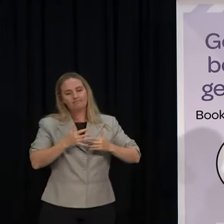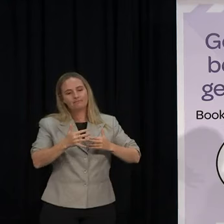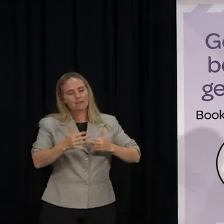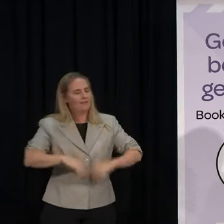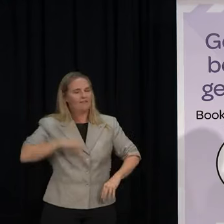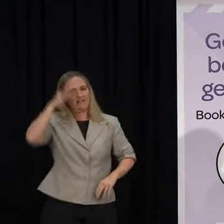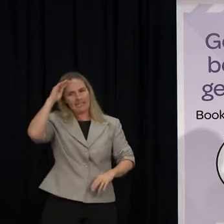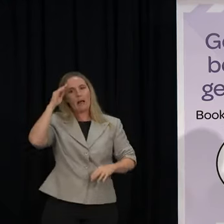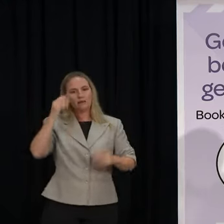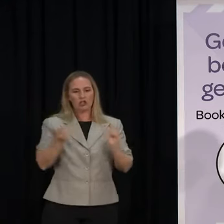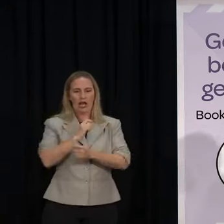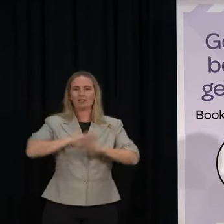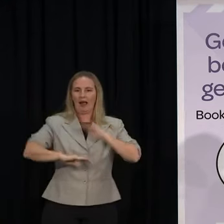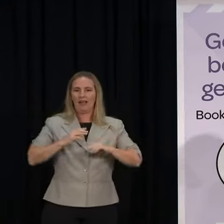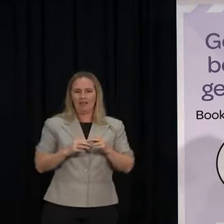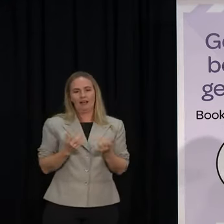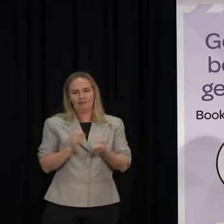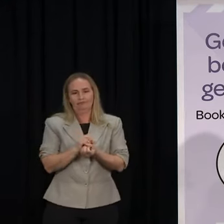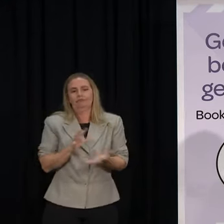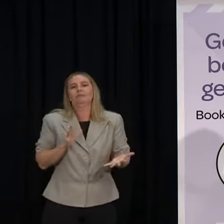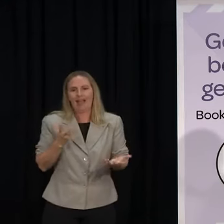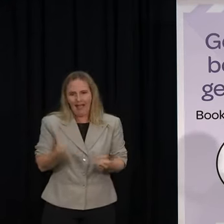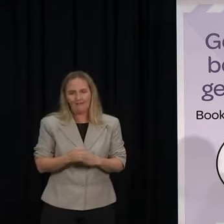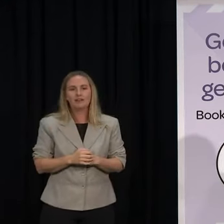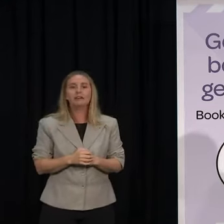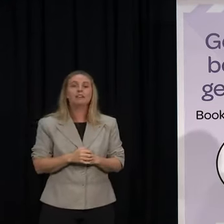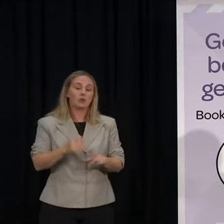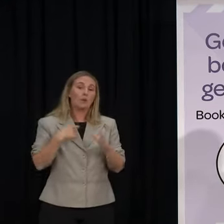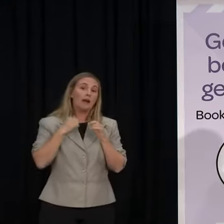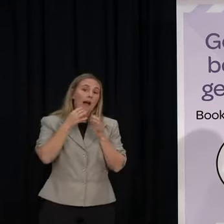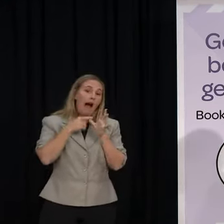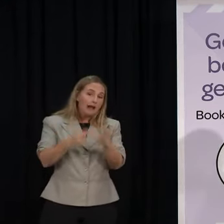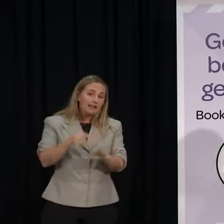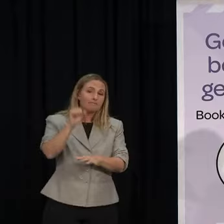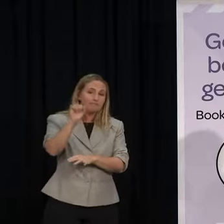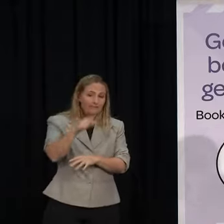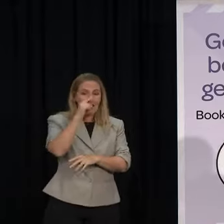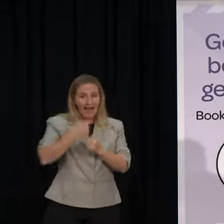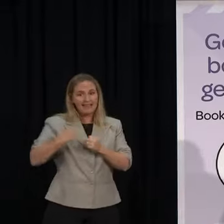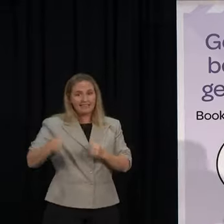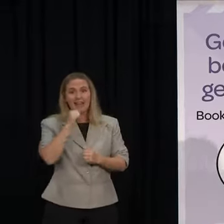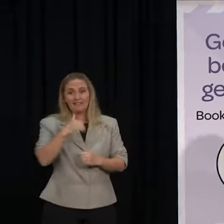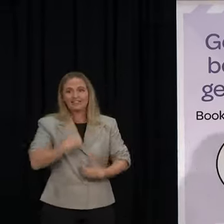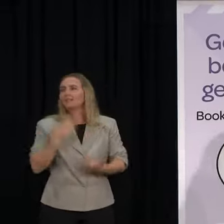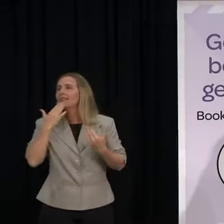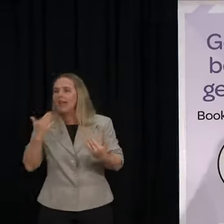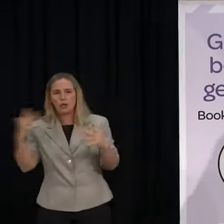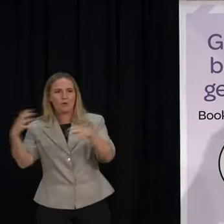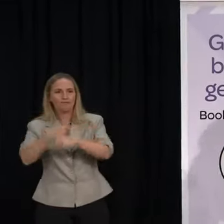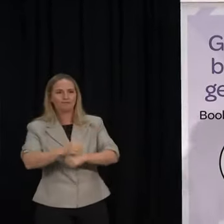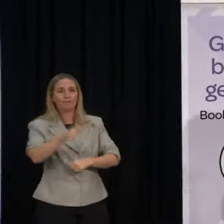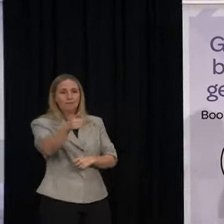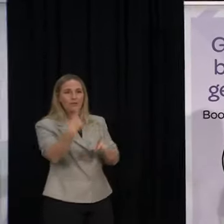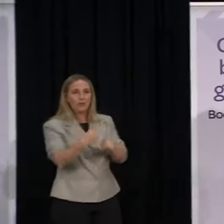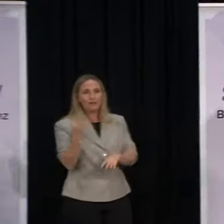very confident that we will see that come back. But yes, to answer your question, the facility is there to extend it, should we need to. Okay, thank you very much, everyone. Very